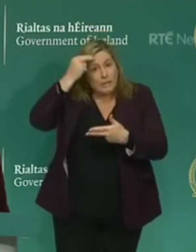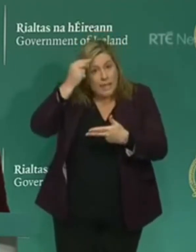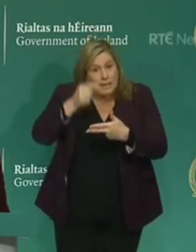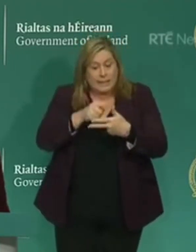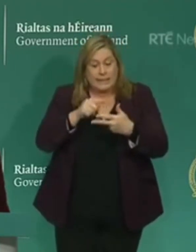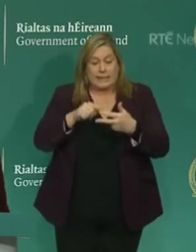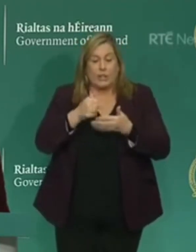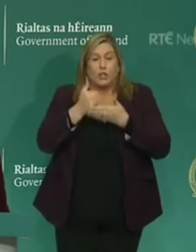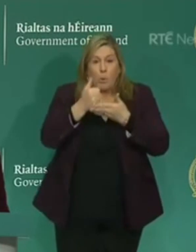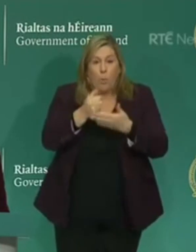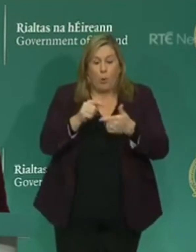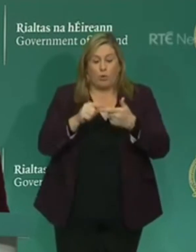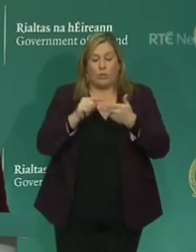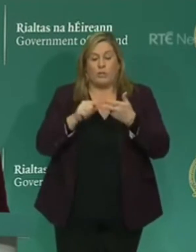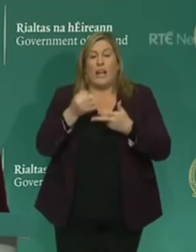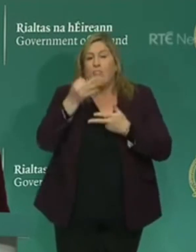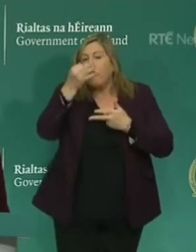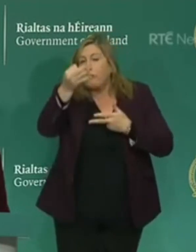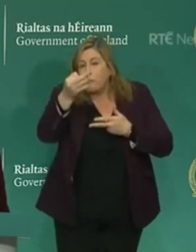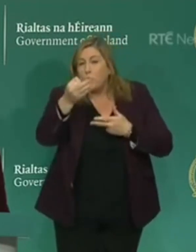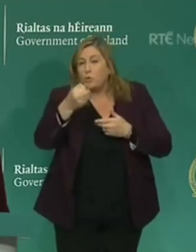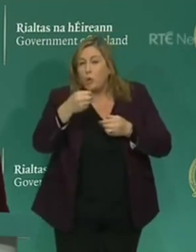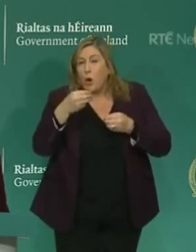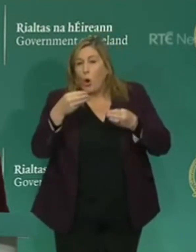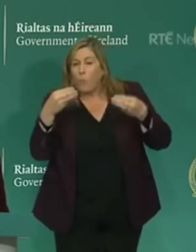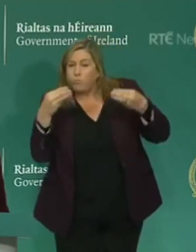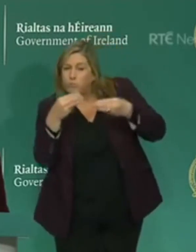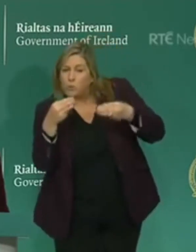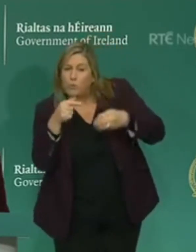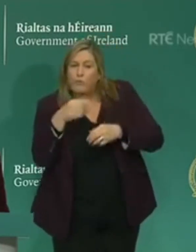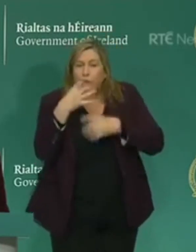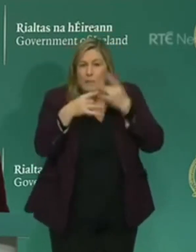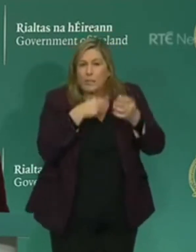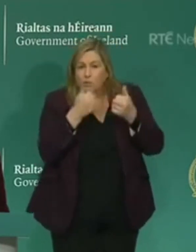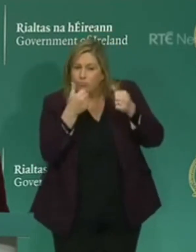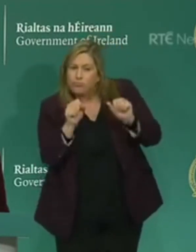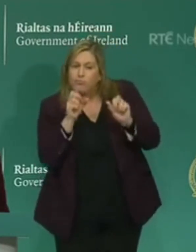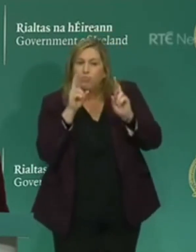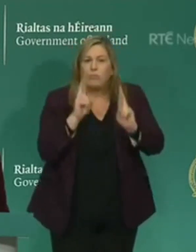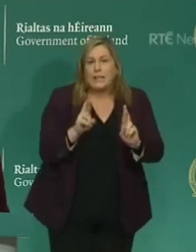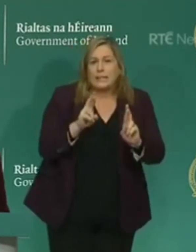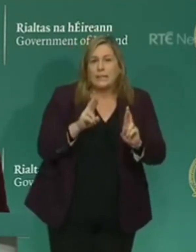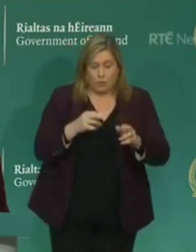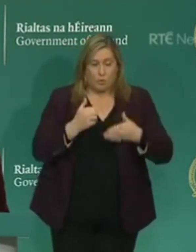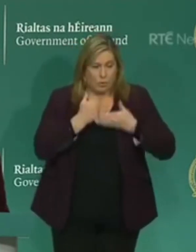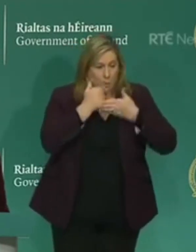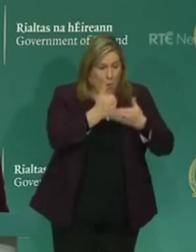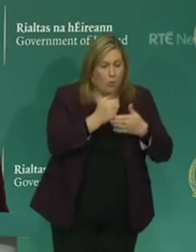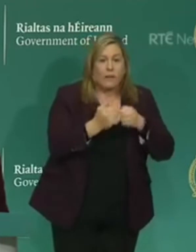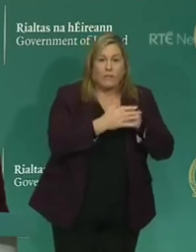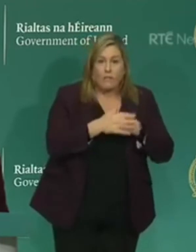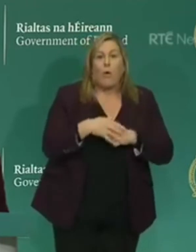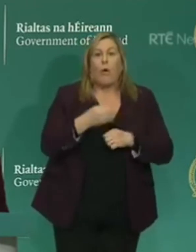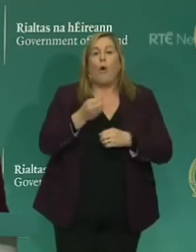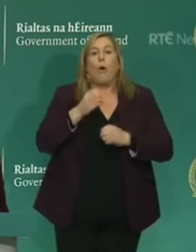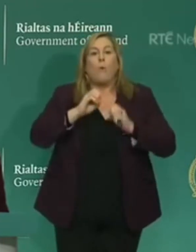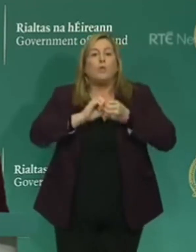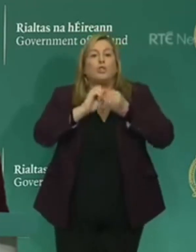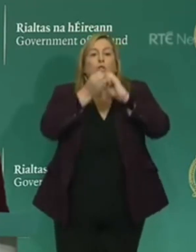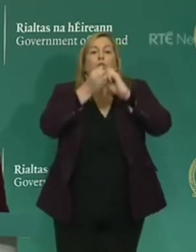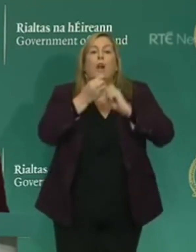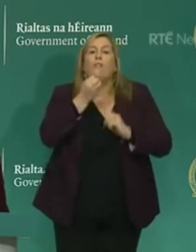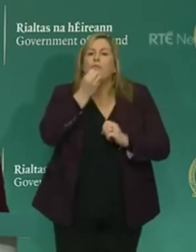supports and future-proofing. The programme includes bespoke supports for producers and food and drink manufacturers,